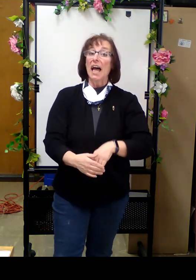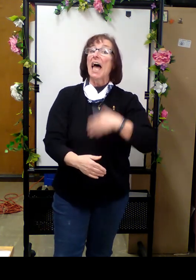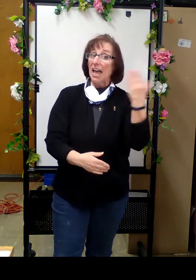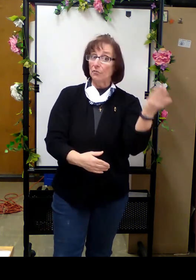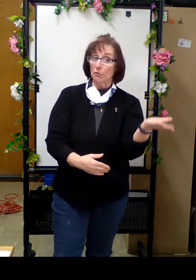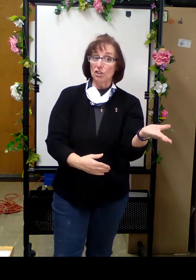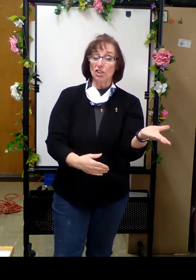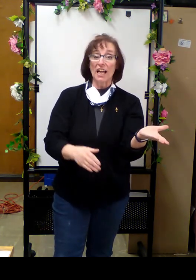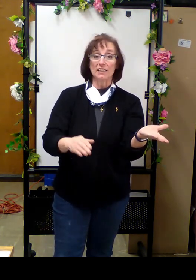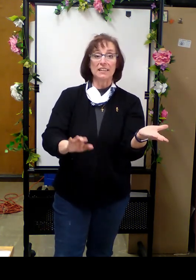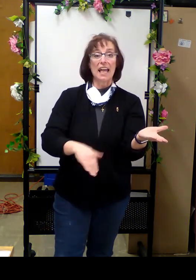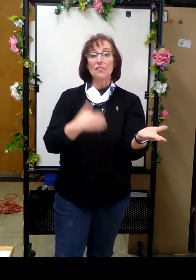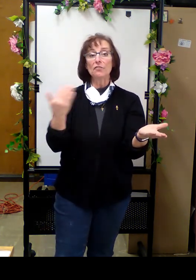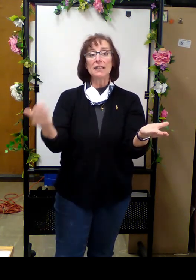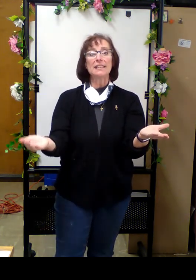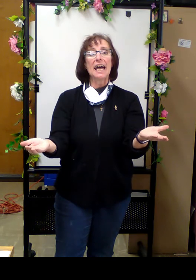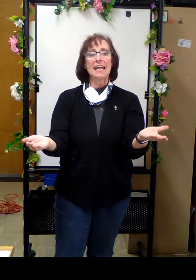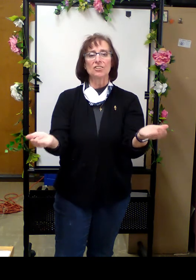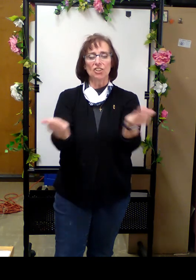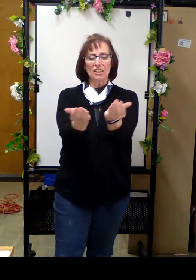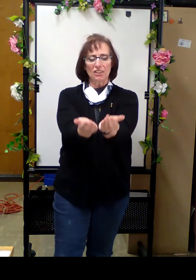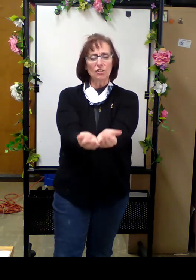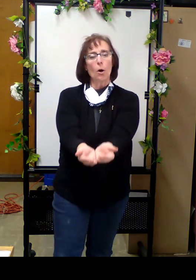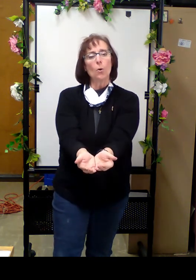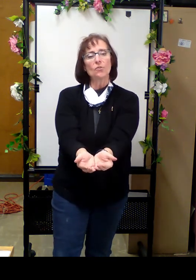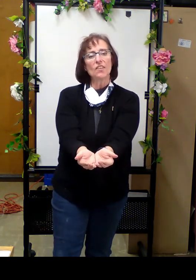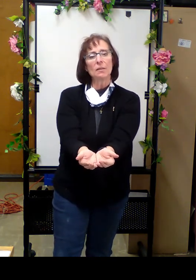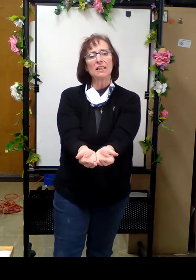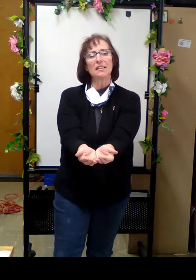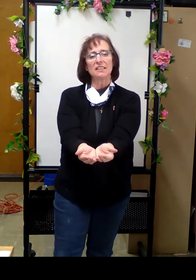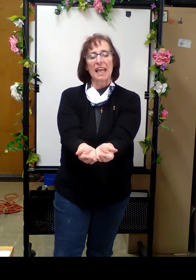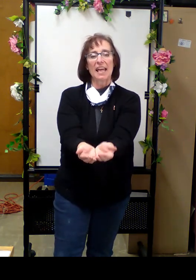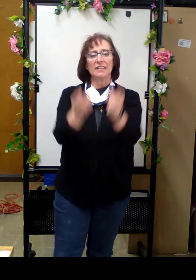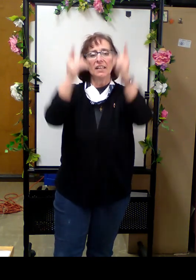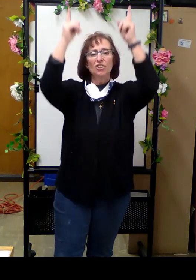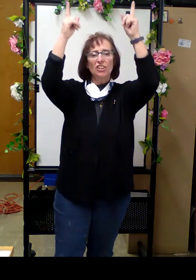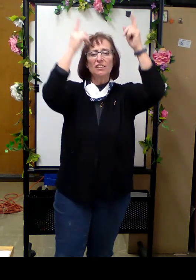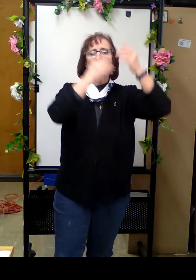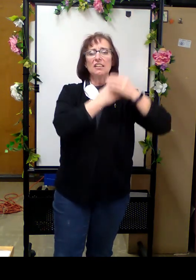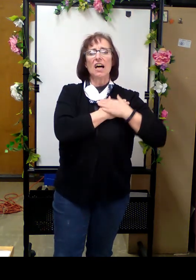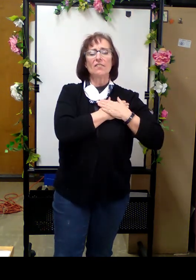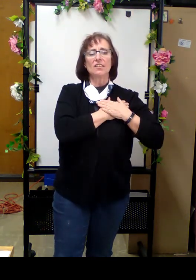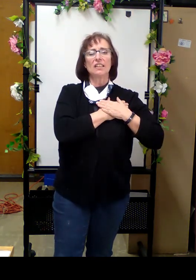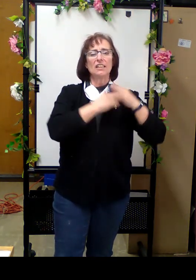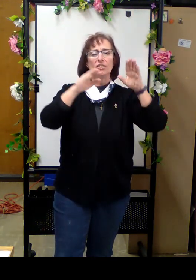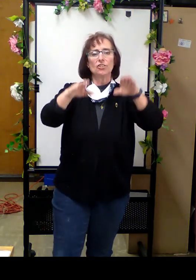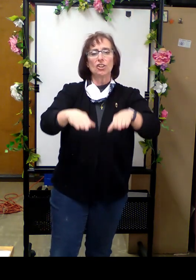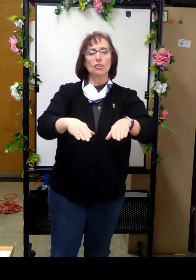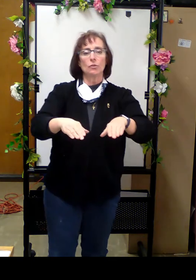Every child in every land, Jesus holds them in his hand. Jesus loves the little children